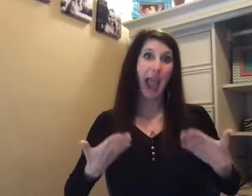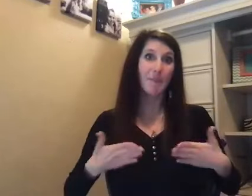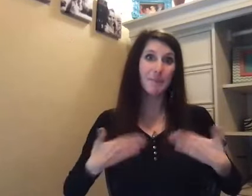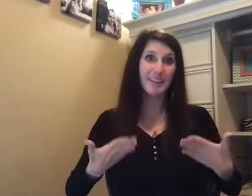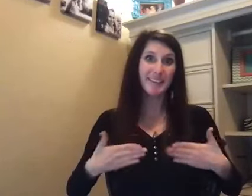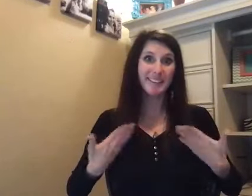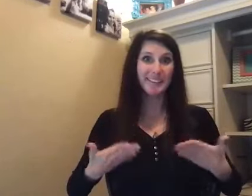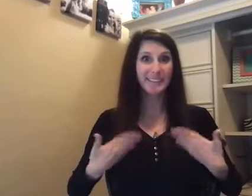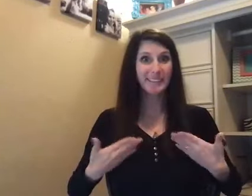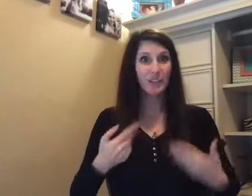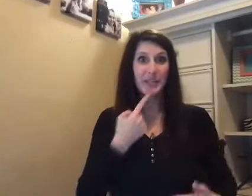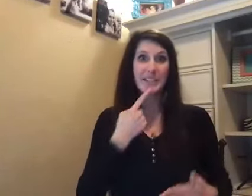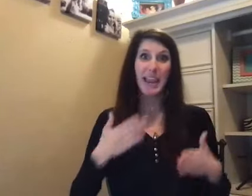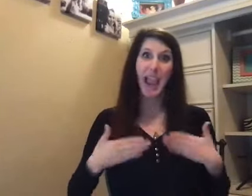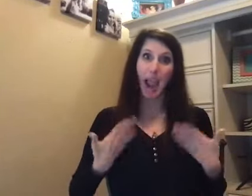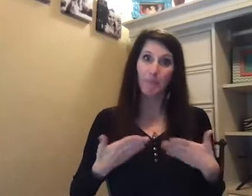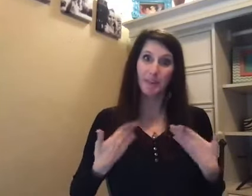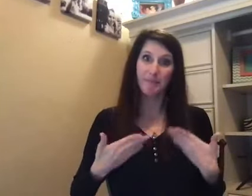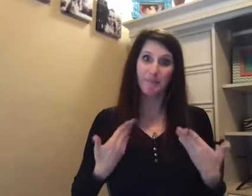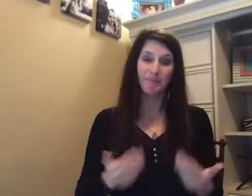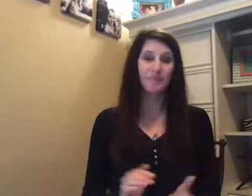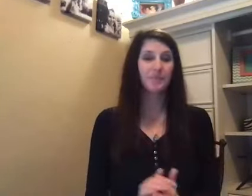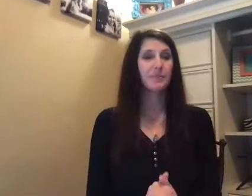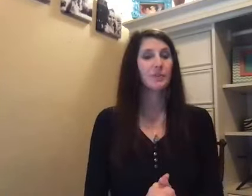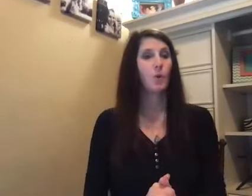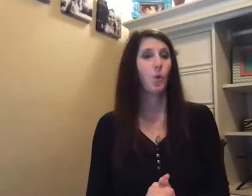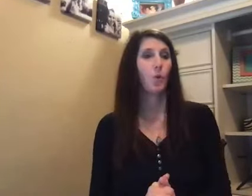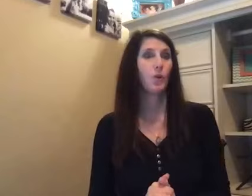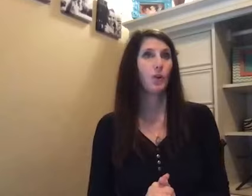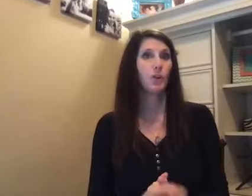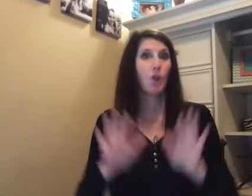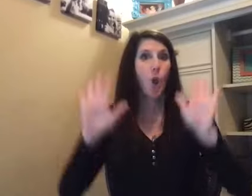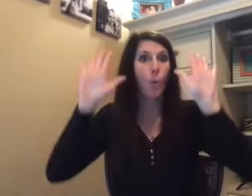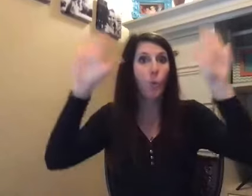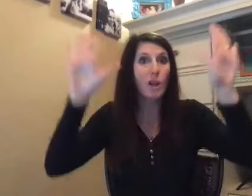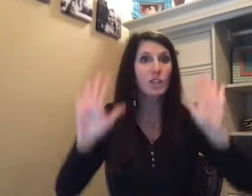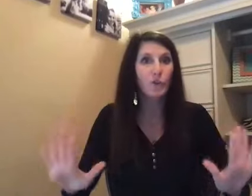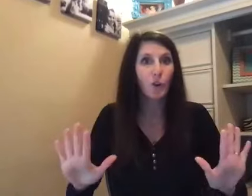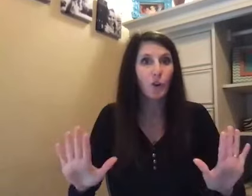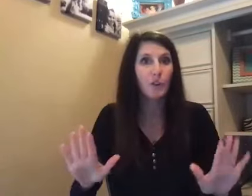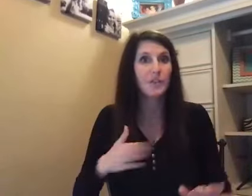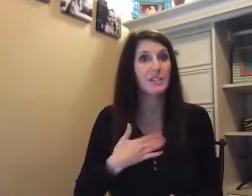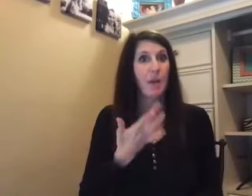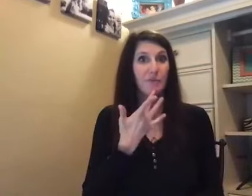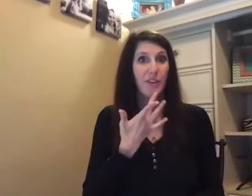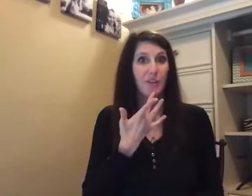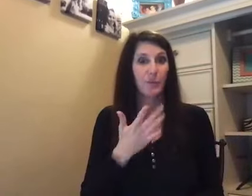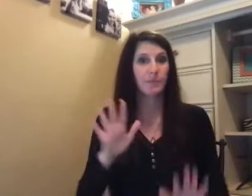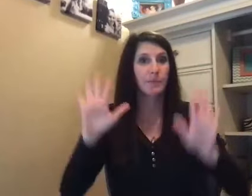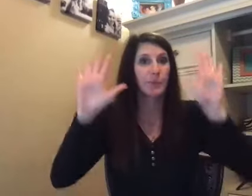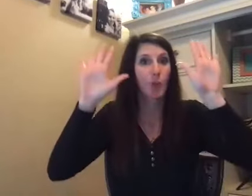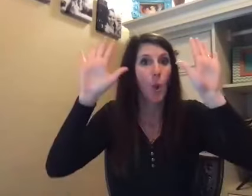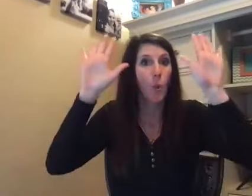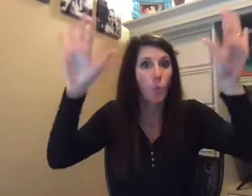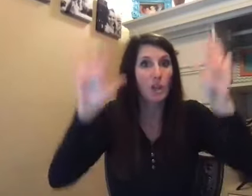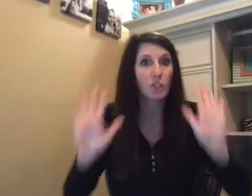happy, you can say happy, or wonderful, that's my favorite, wonderful,